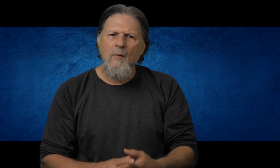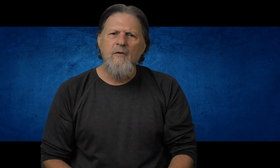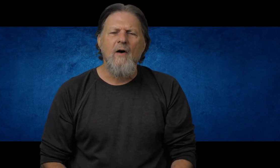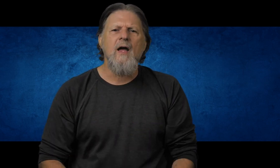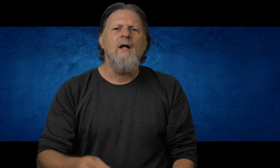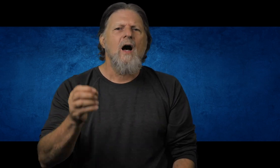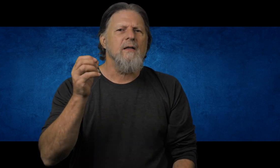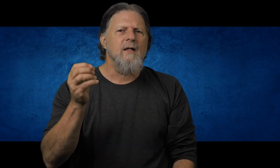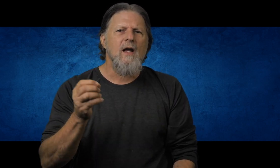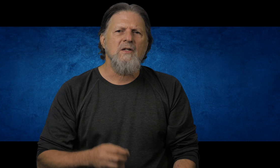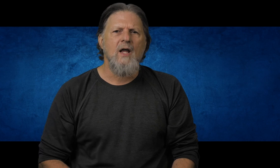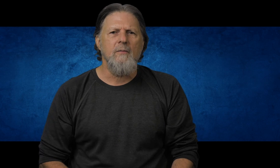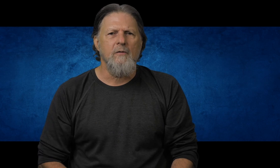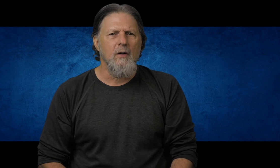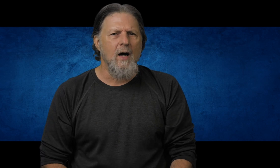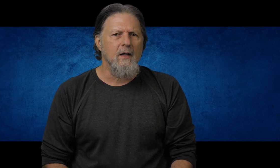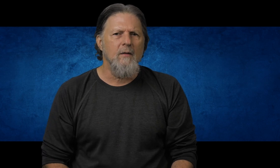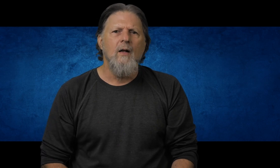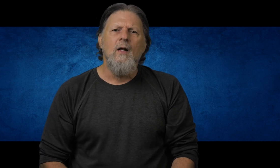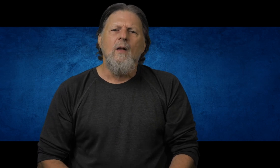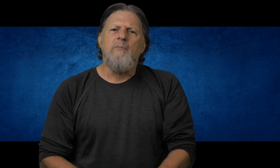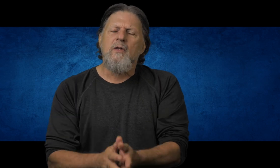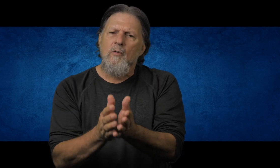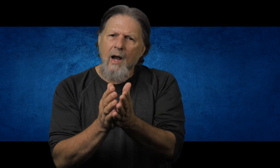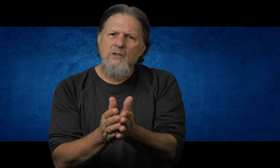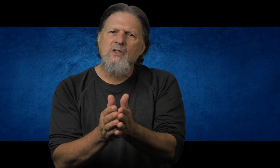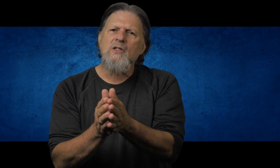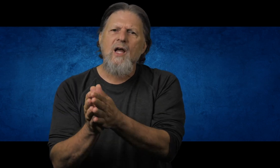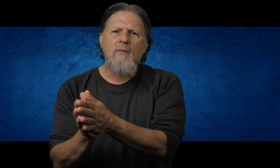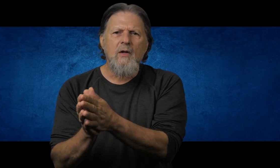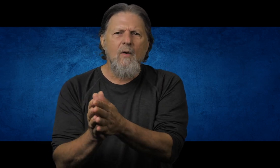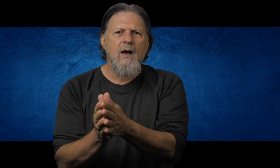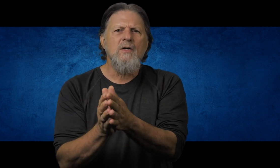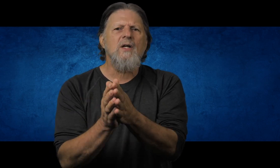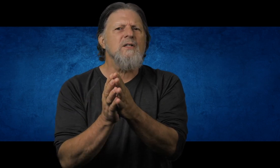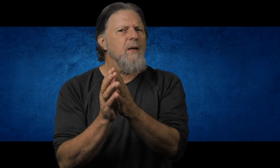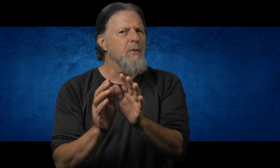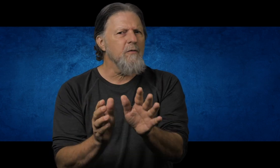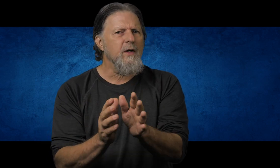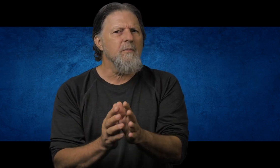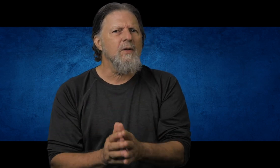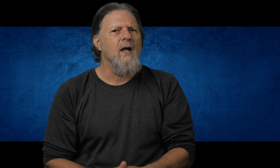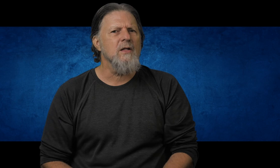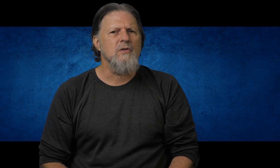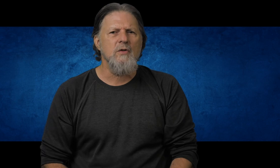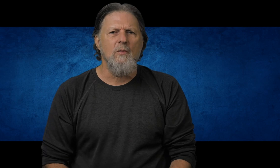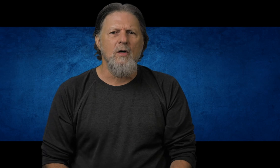I'll be fine on that day I stand before God. But the righteousness God requires is a perfect compliance to his moral